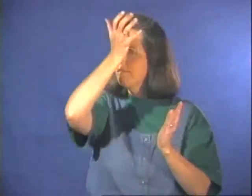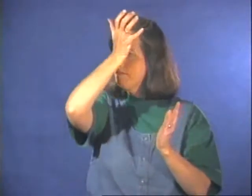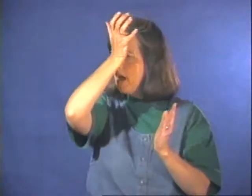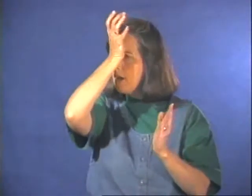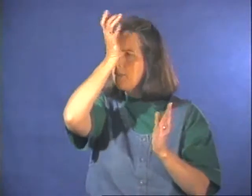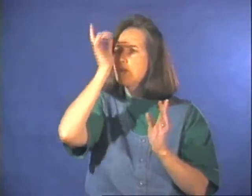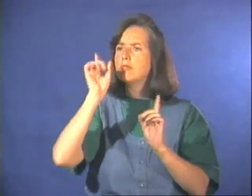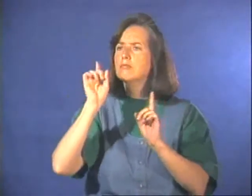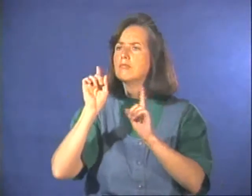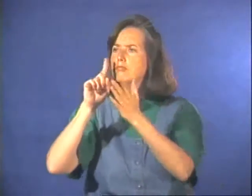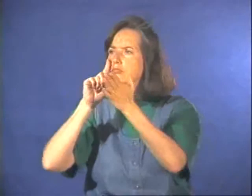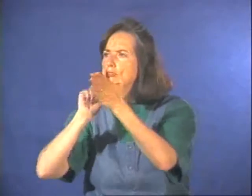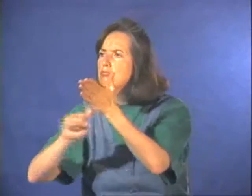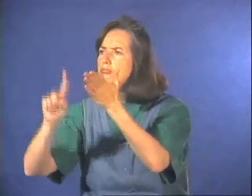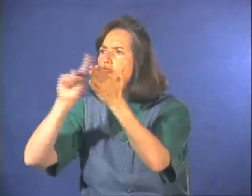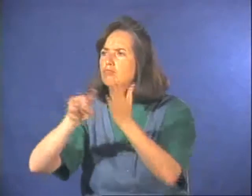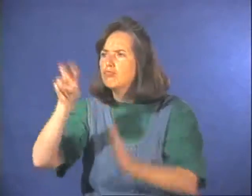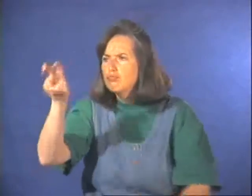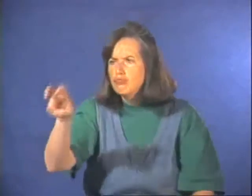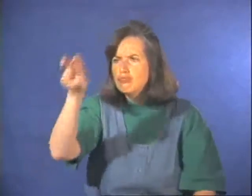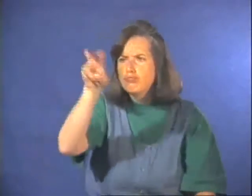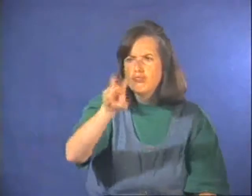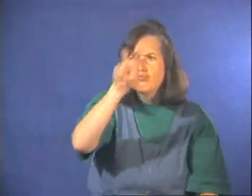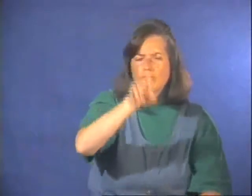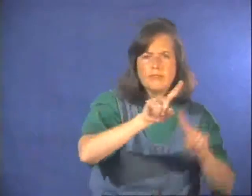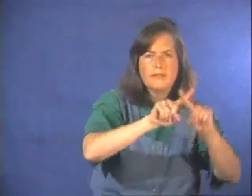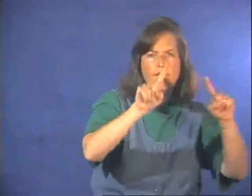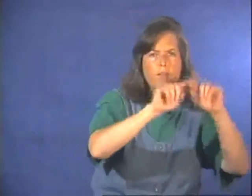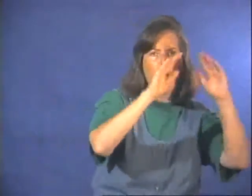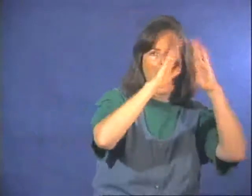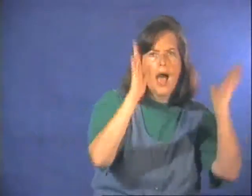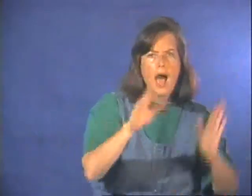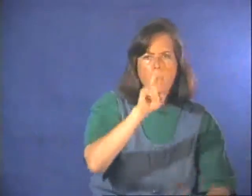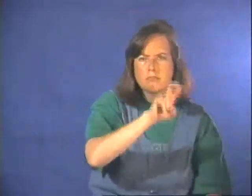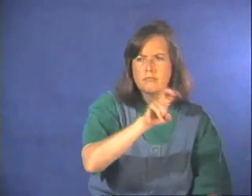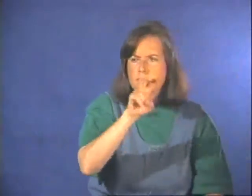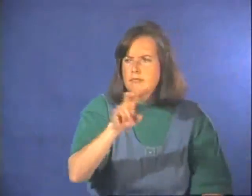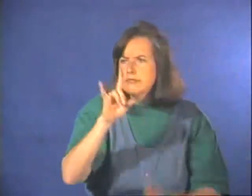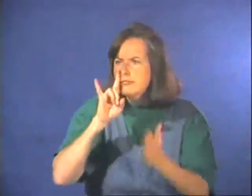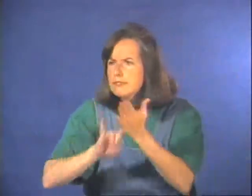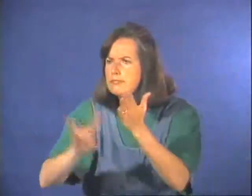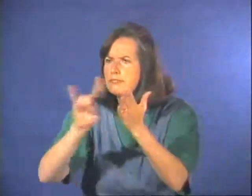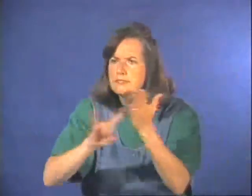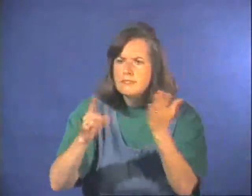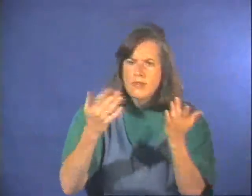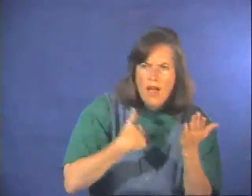Often, firefighters go from house to house looking for fire hazards.